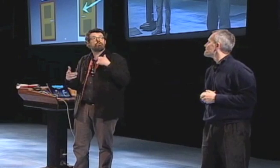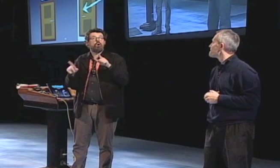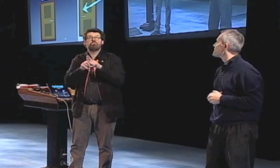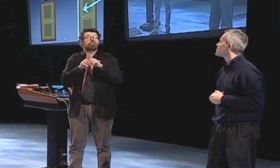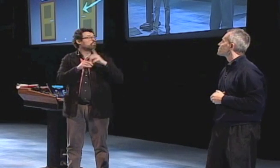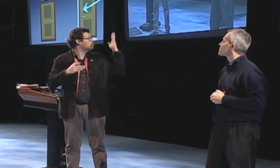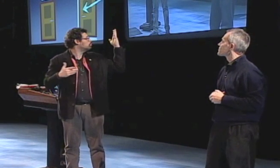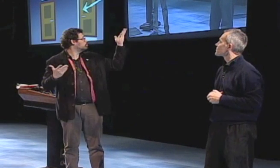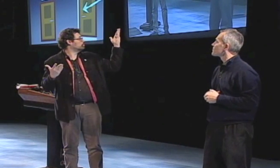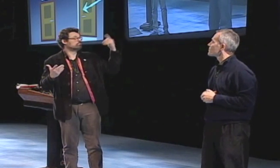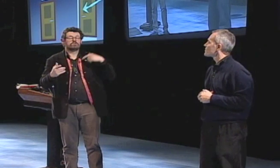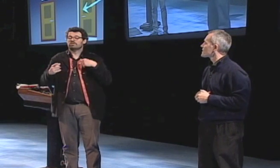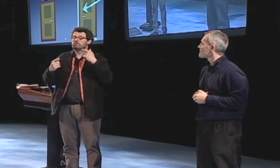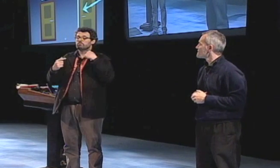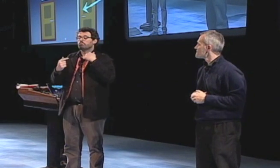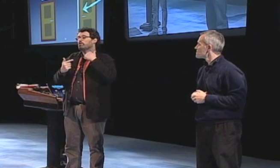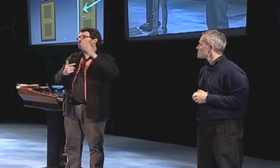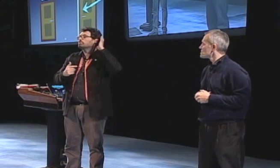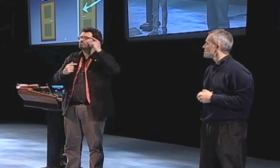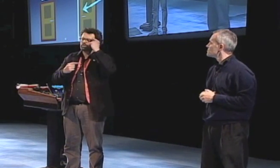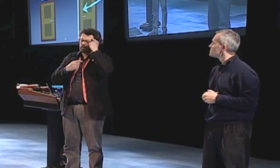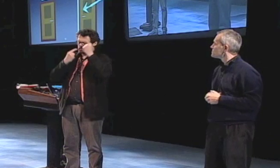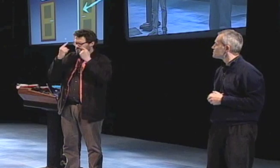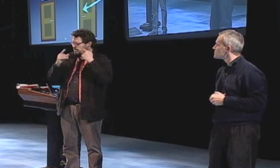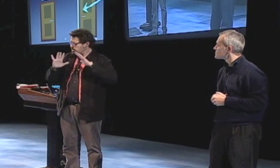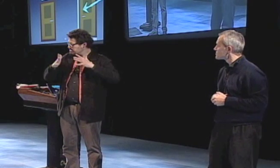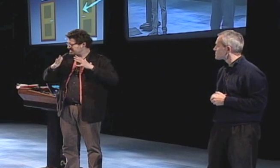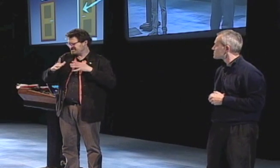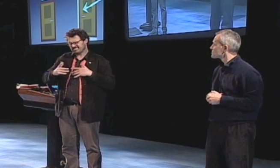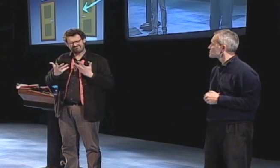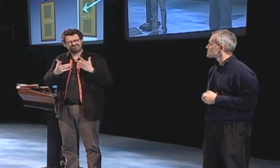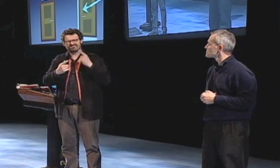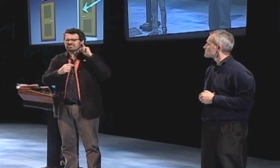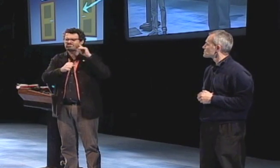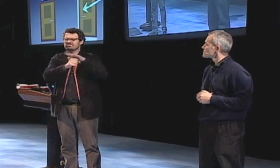I included those concepts in my manifesto